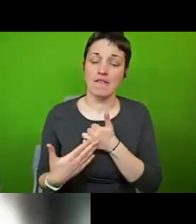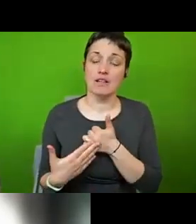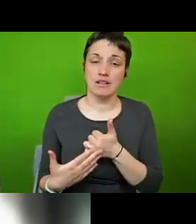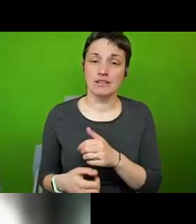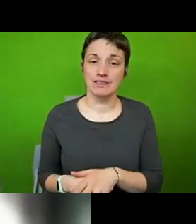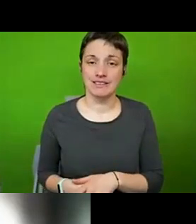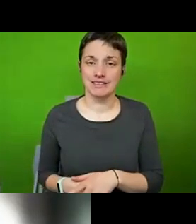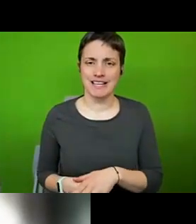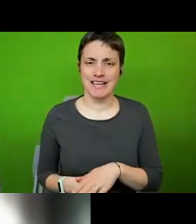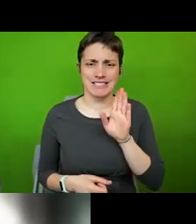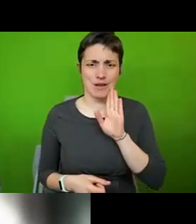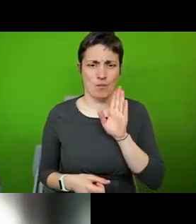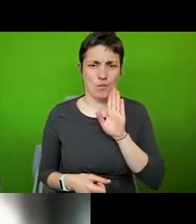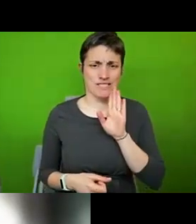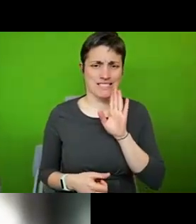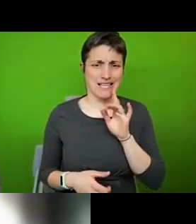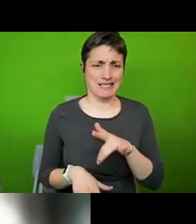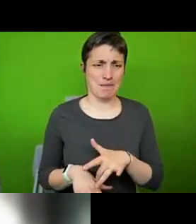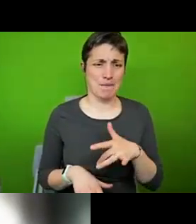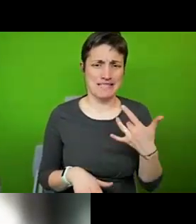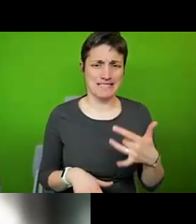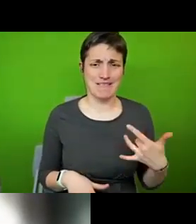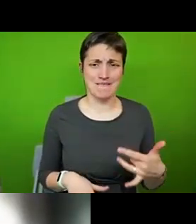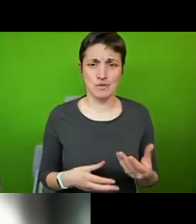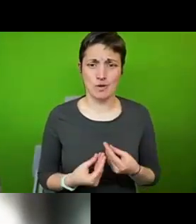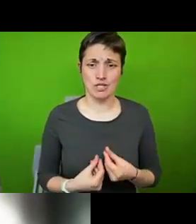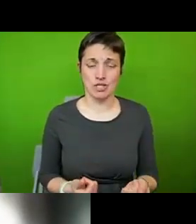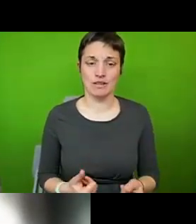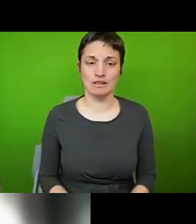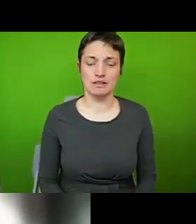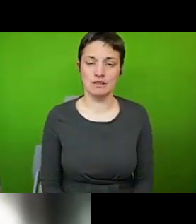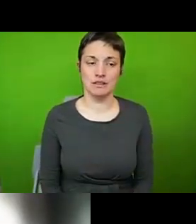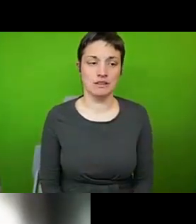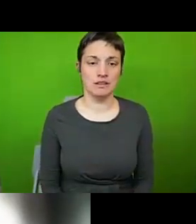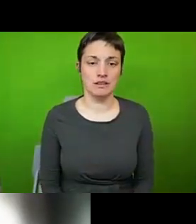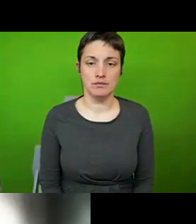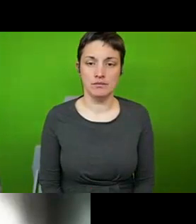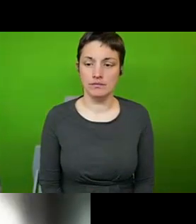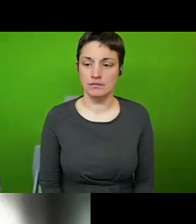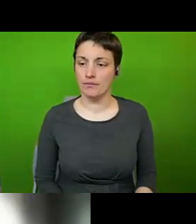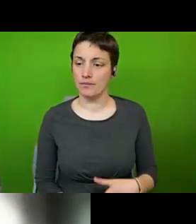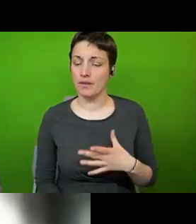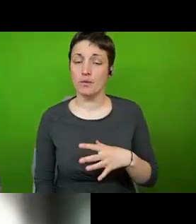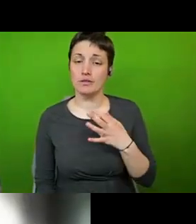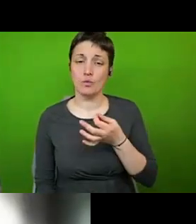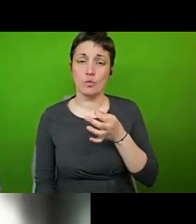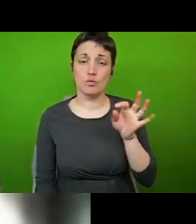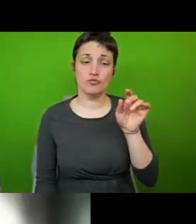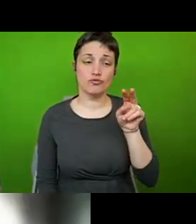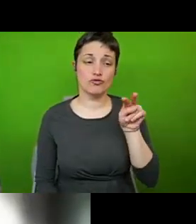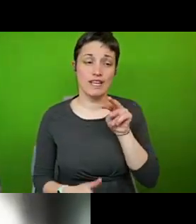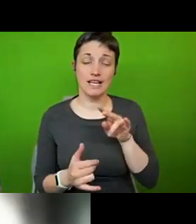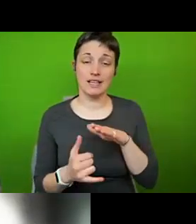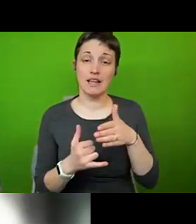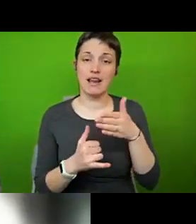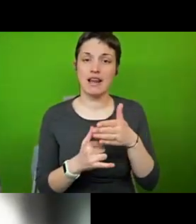like a bit of a costly uh solution as well though and i wonder if i could just read out the final uh comments rather than